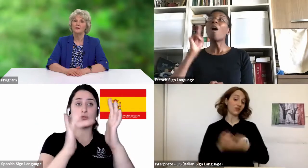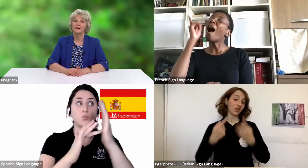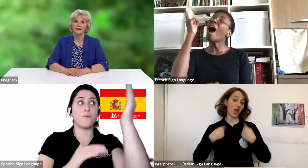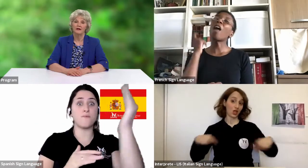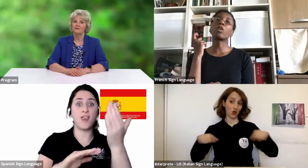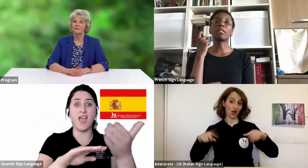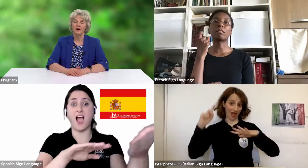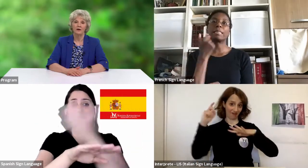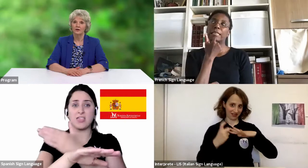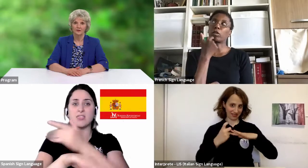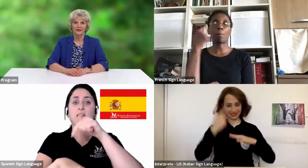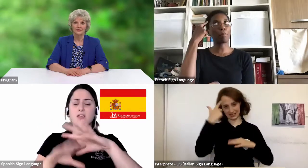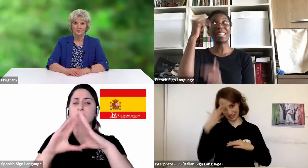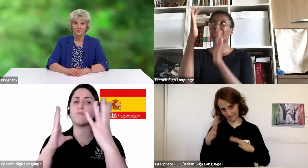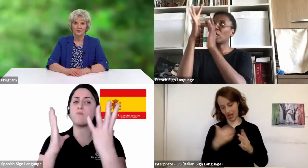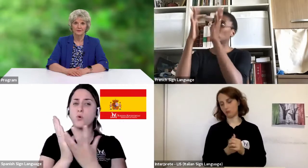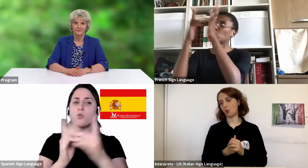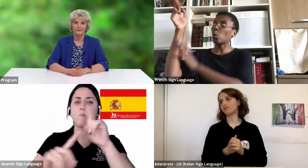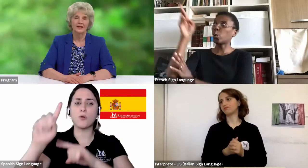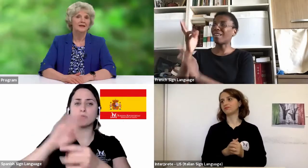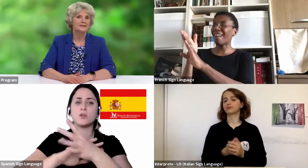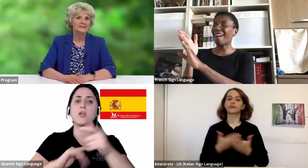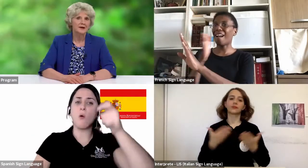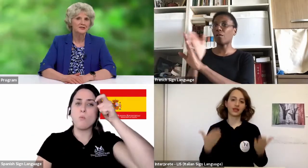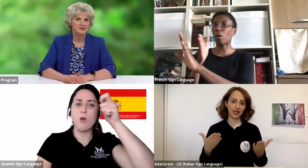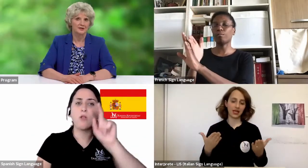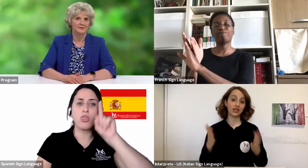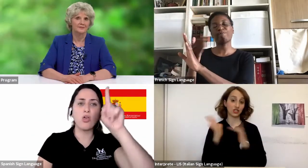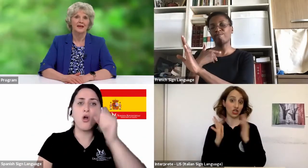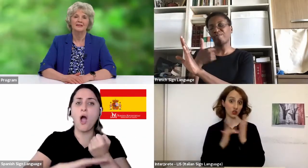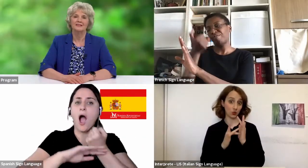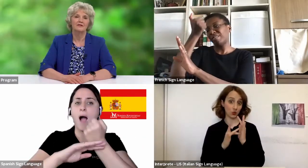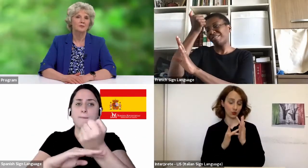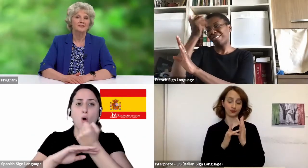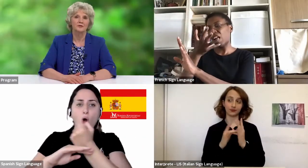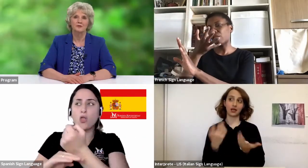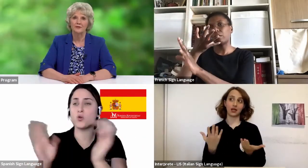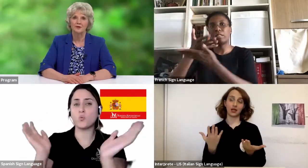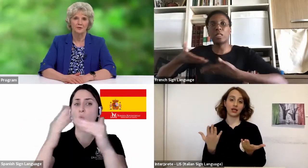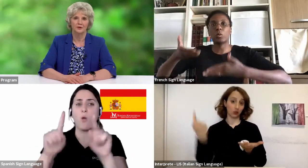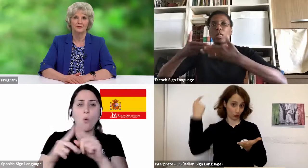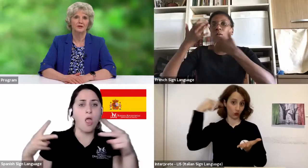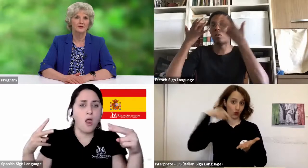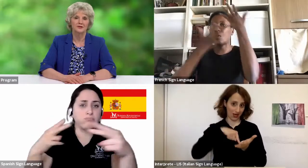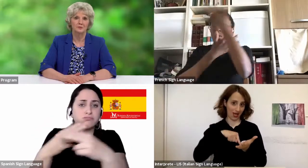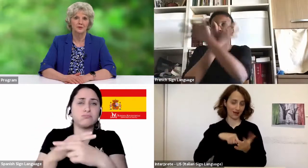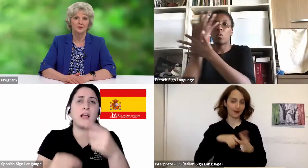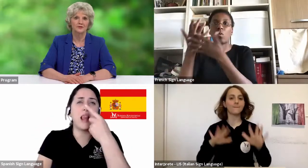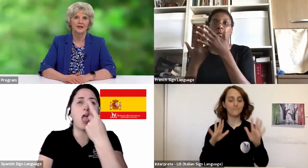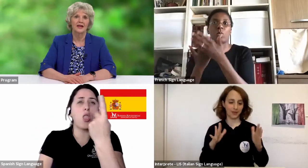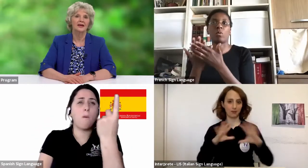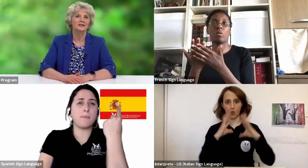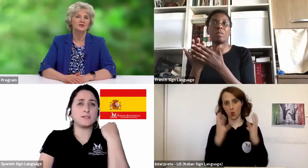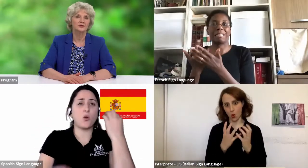will be cut off from all earthly support. This past year, as governments around the world closed their